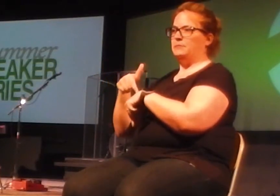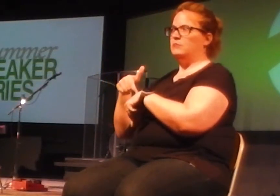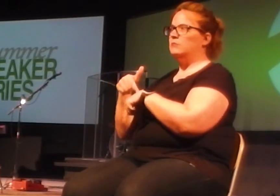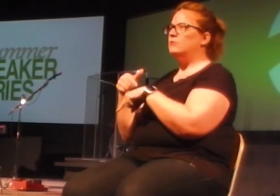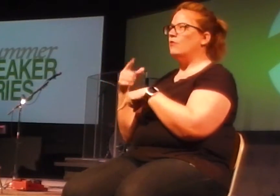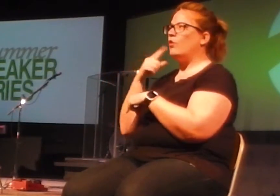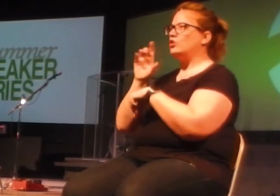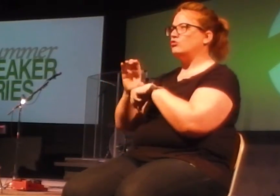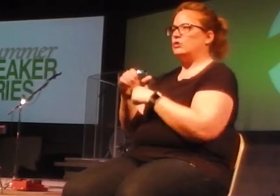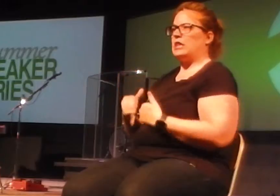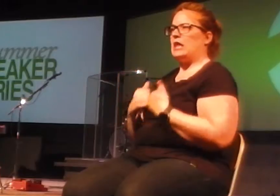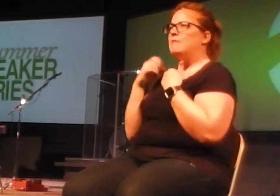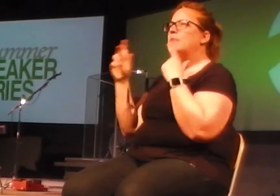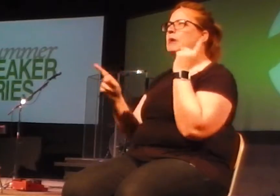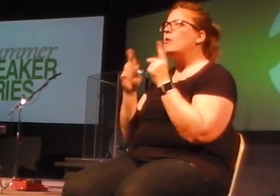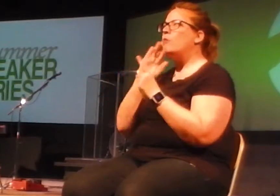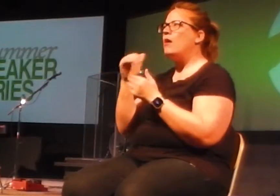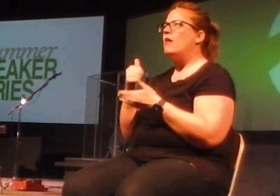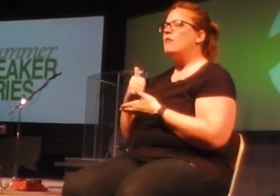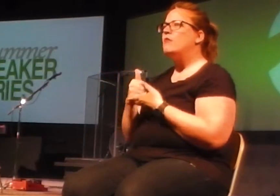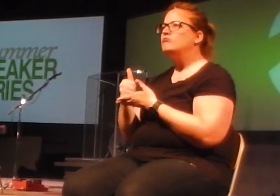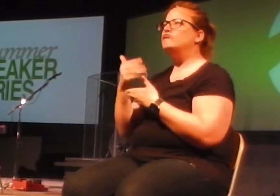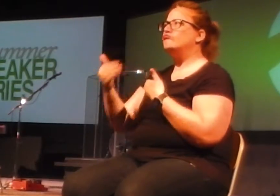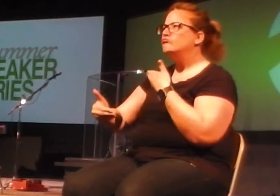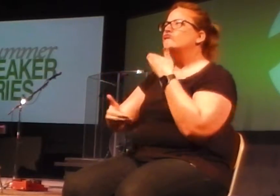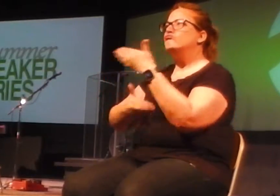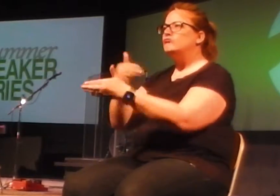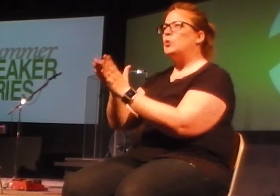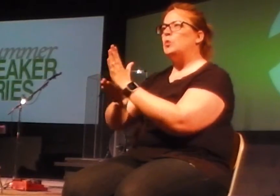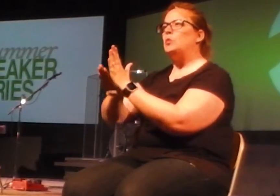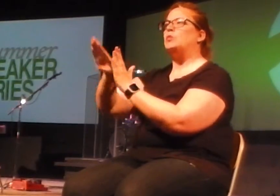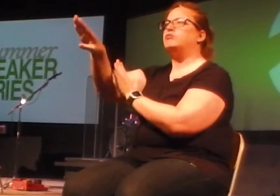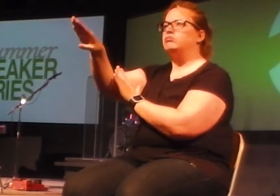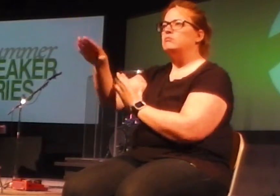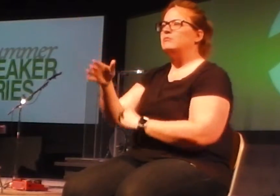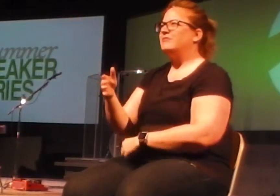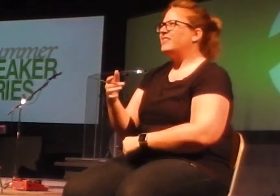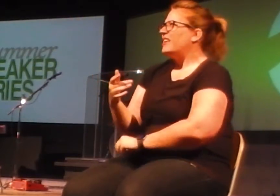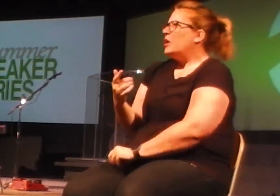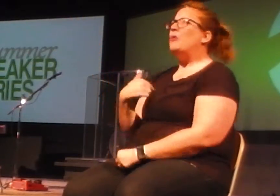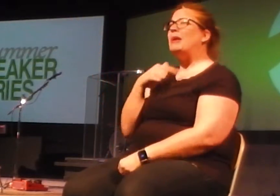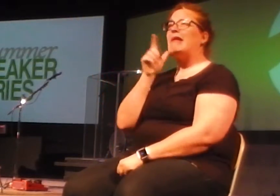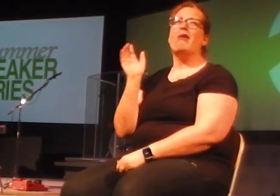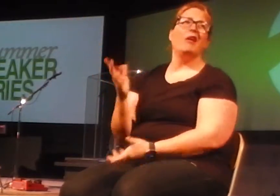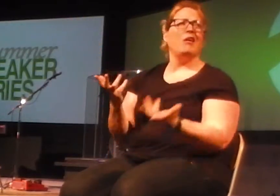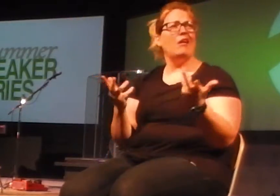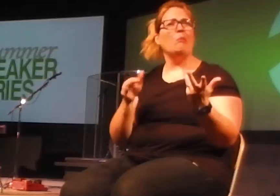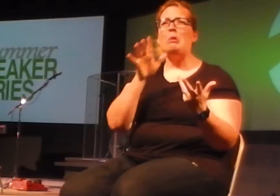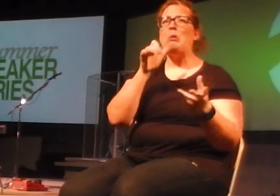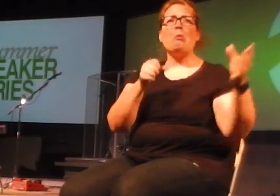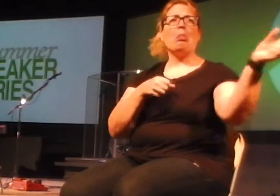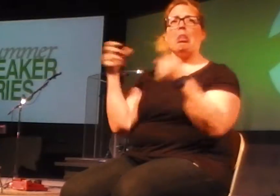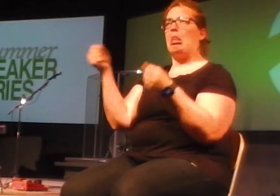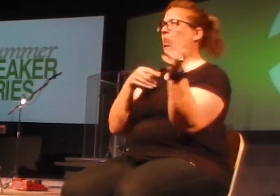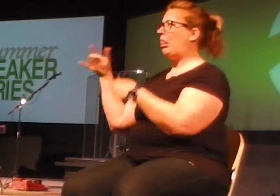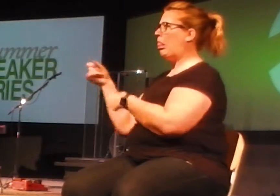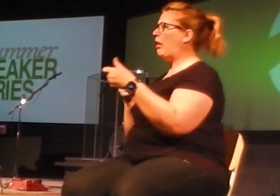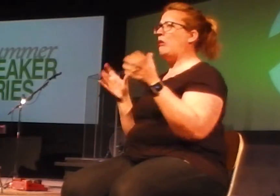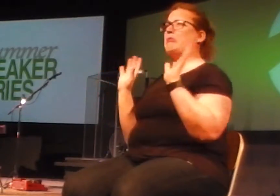life that are going to help us move forward into the future. Church, okay, so we didn't just kind of go, well, who's around that we could just sort of get to come and fill in, you while Ryan's gone. We didn't